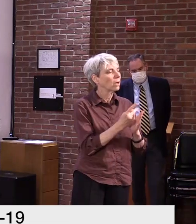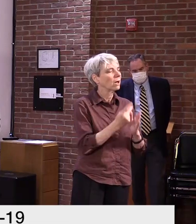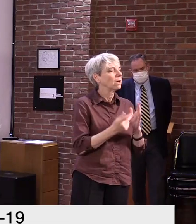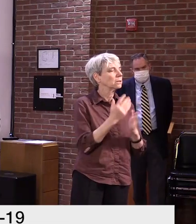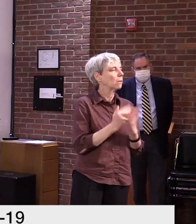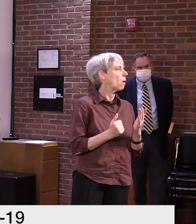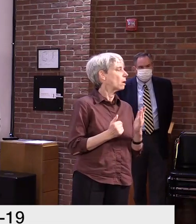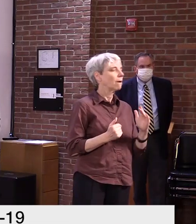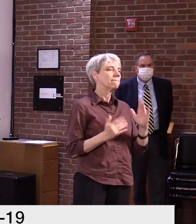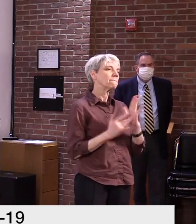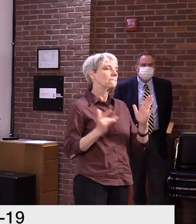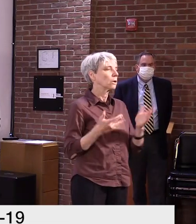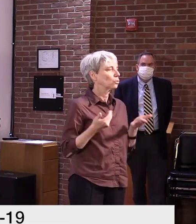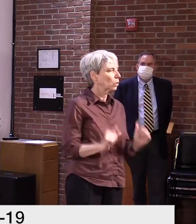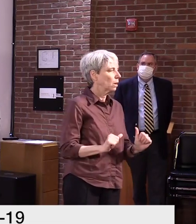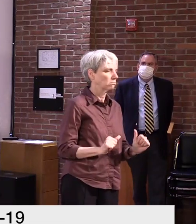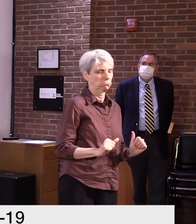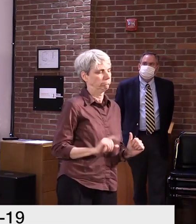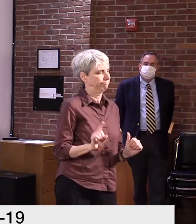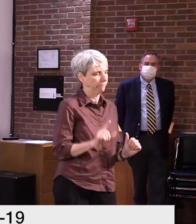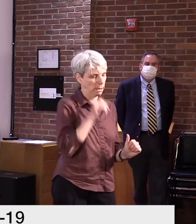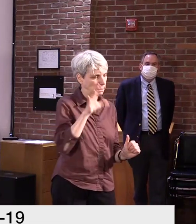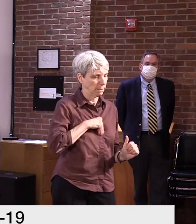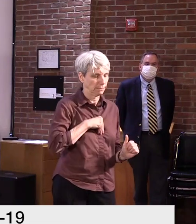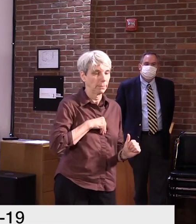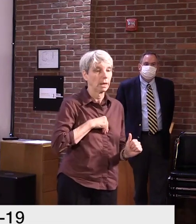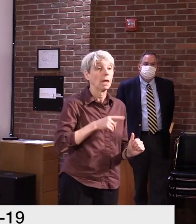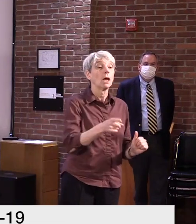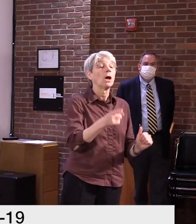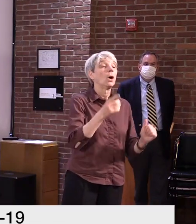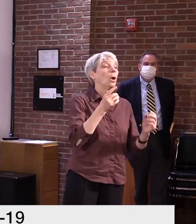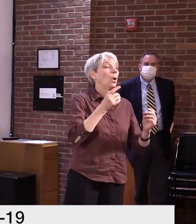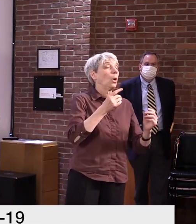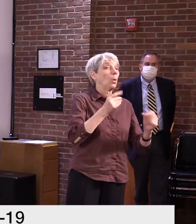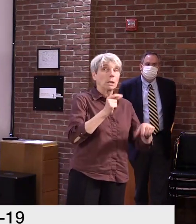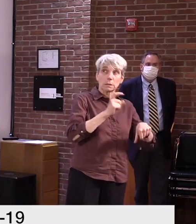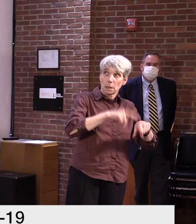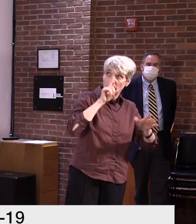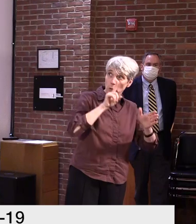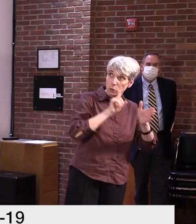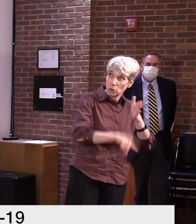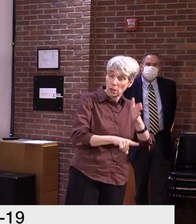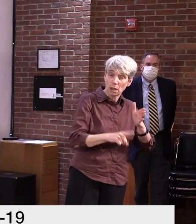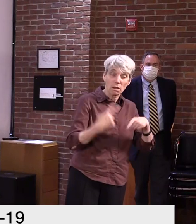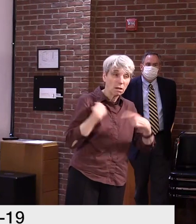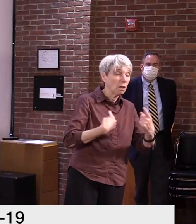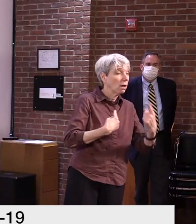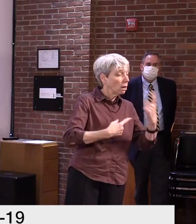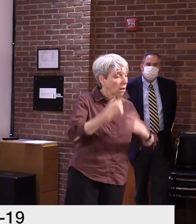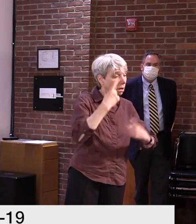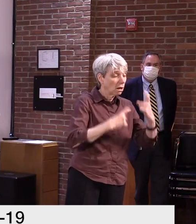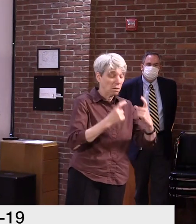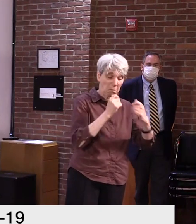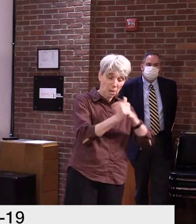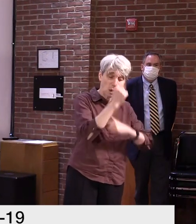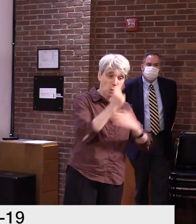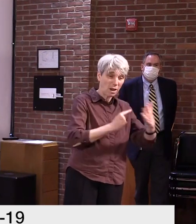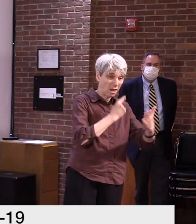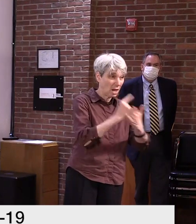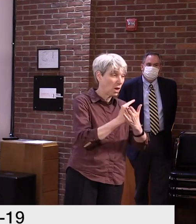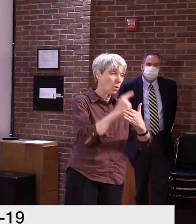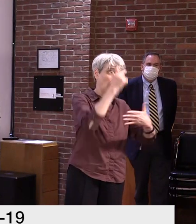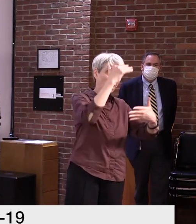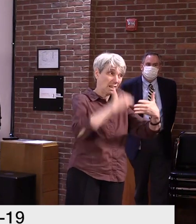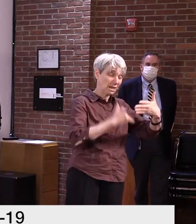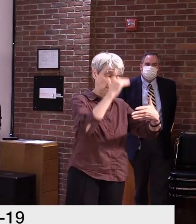All right. Just a quick time check. We are about an hour into the Q&A portion. It's only halfway through our list. So just